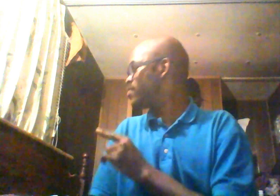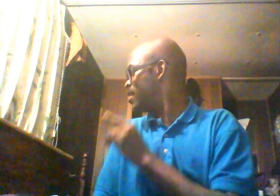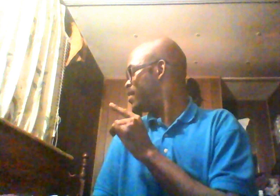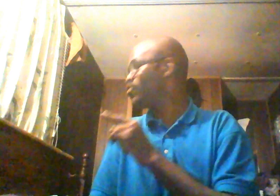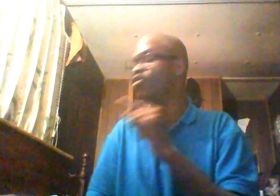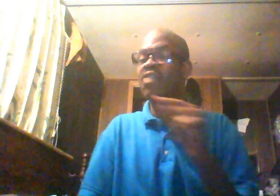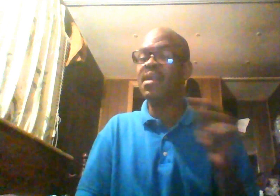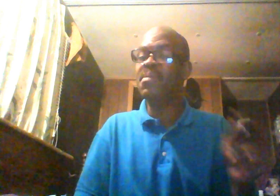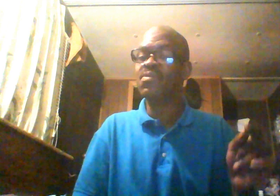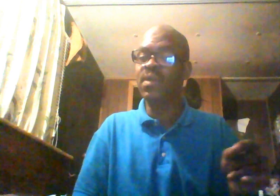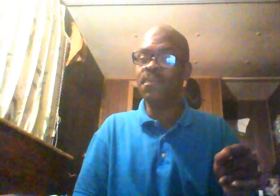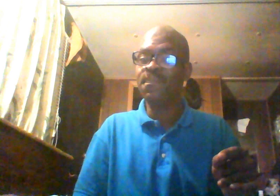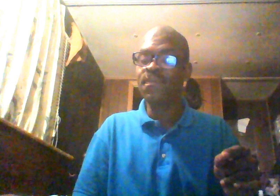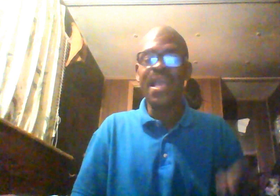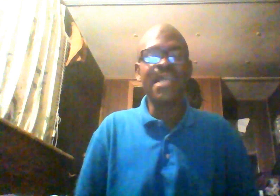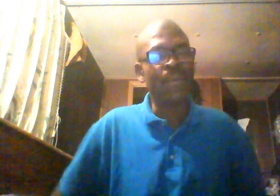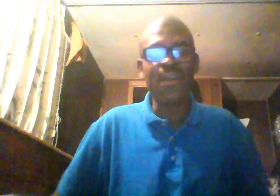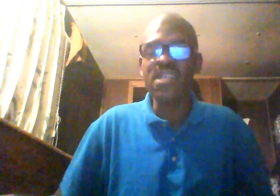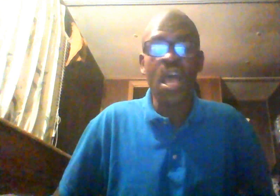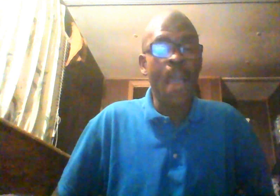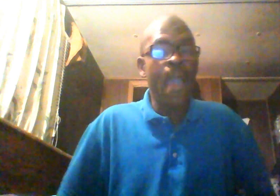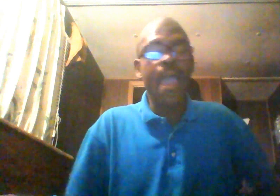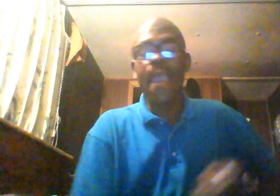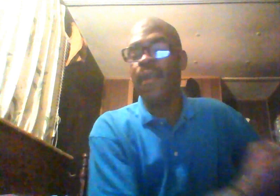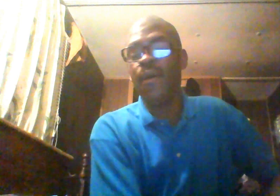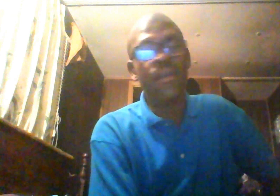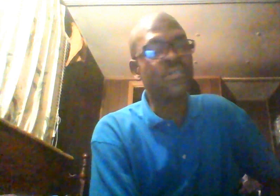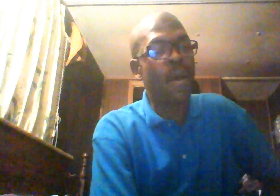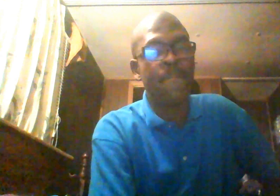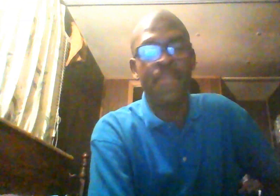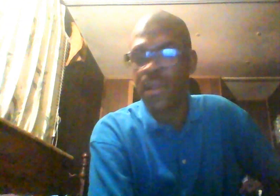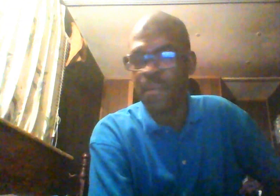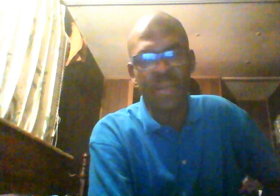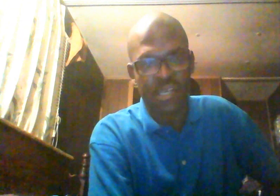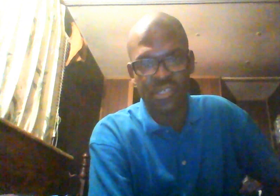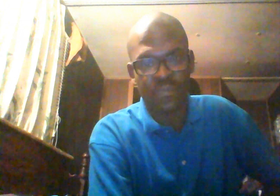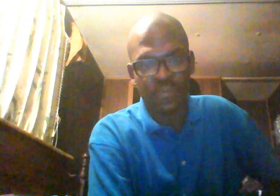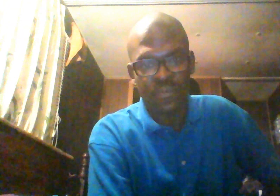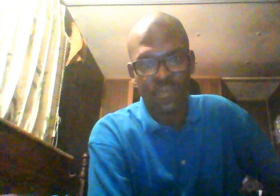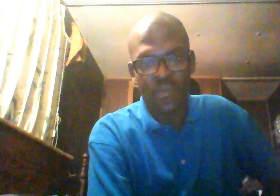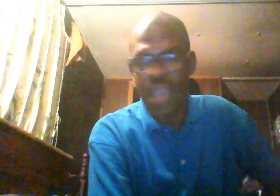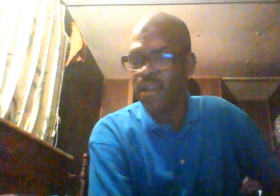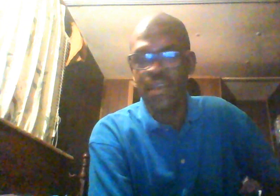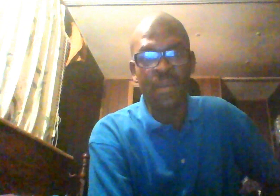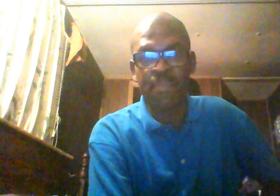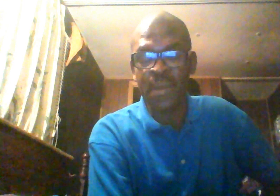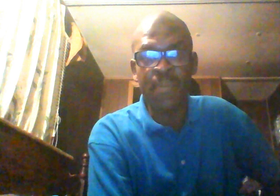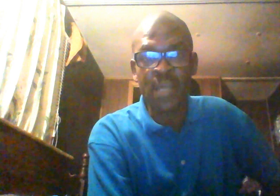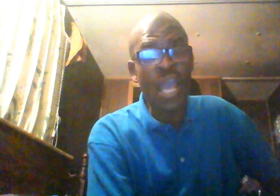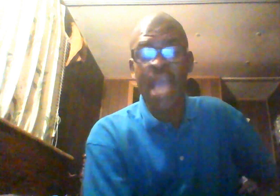and they're still trying to mess with him? It's because anger is a bitter bitch. Anger is a bitter bitch. And,